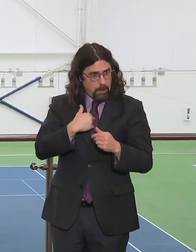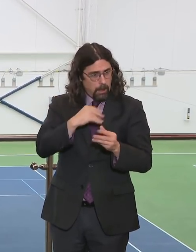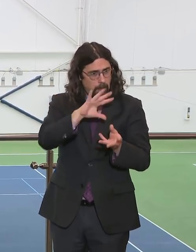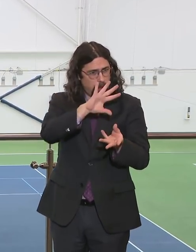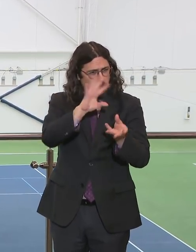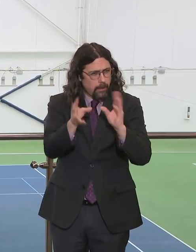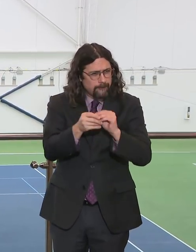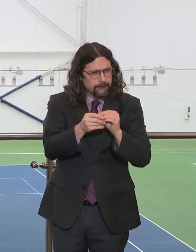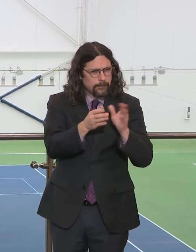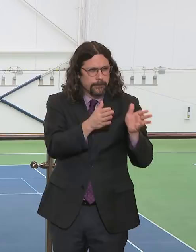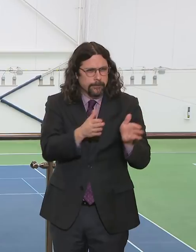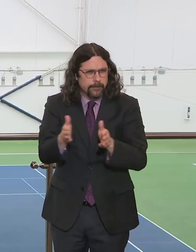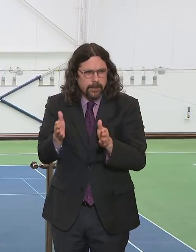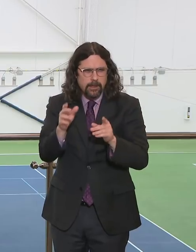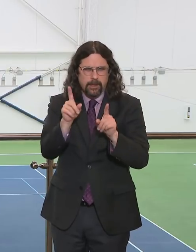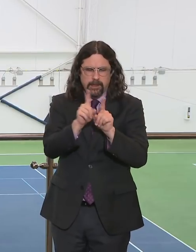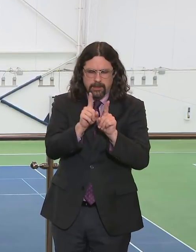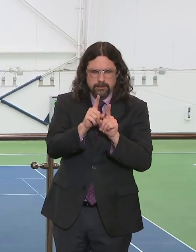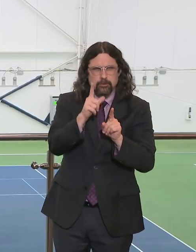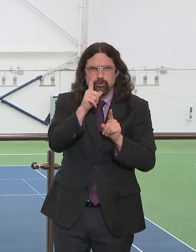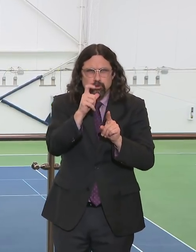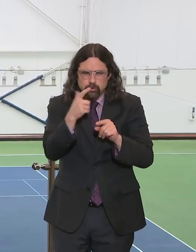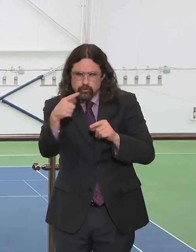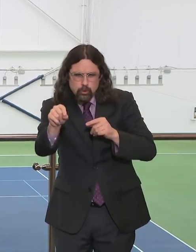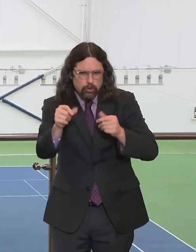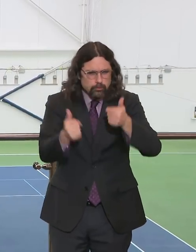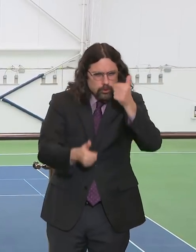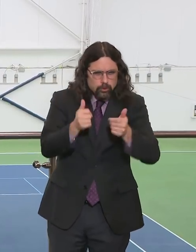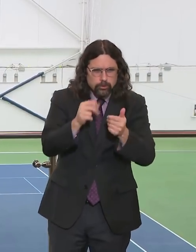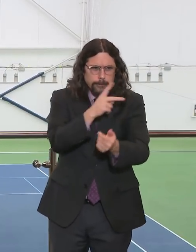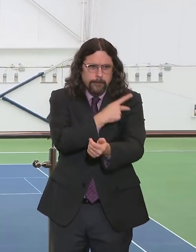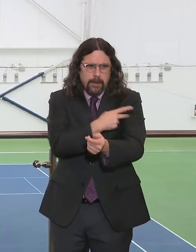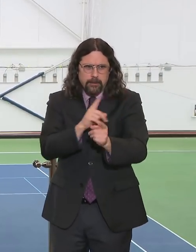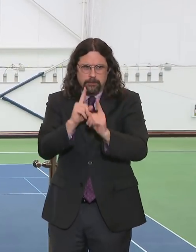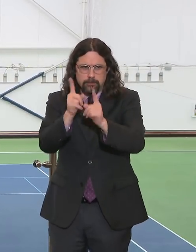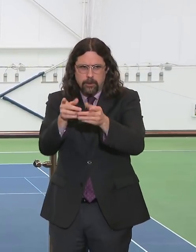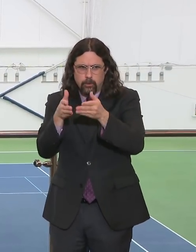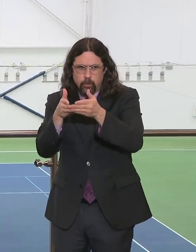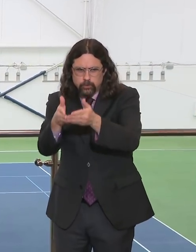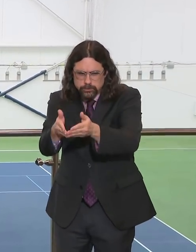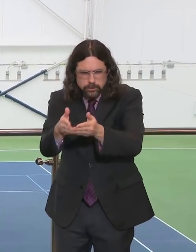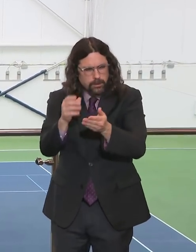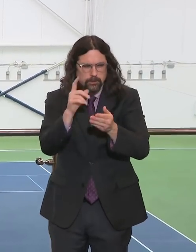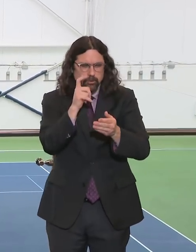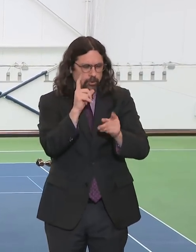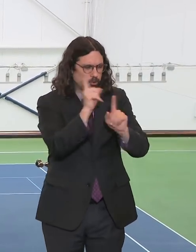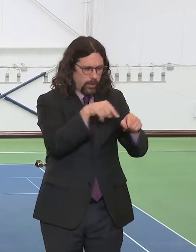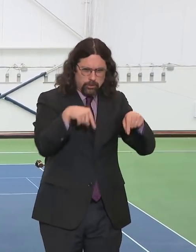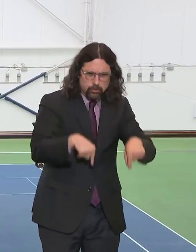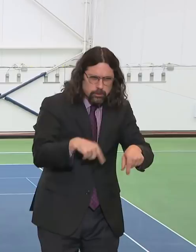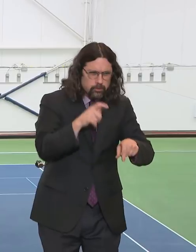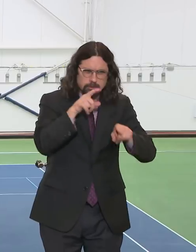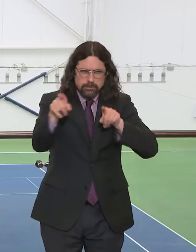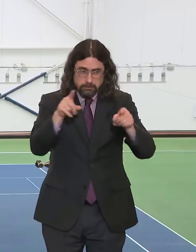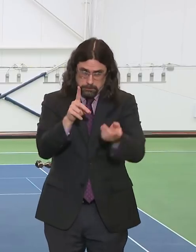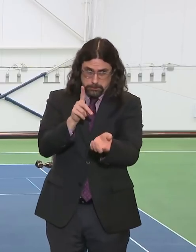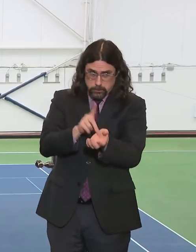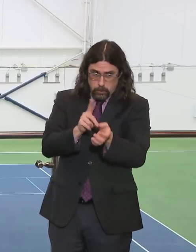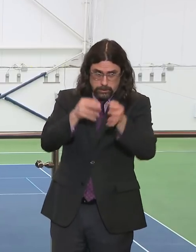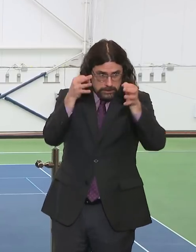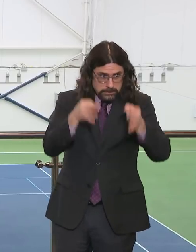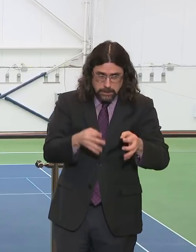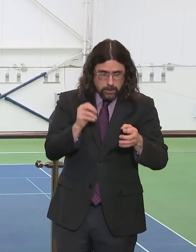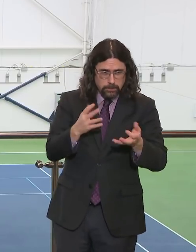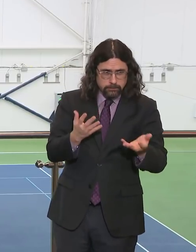Is there a master plan, or is it each doctor decides, or what? No, there actually is a master plan that's being built out as we speak in a